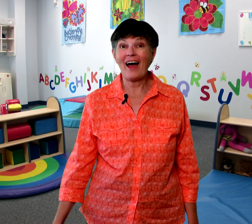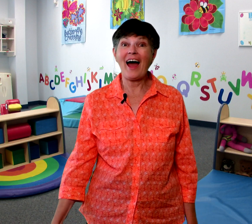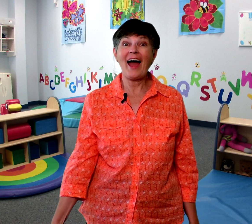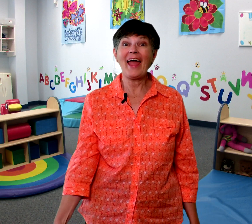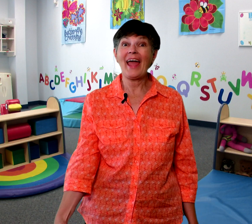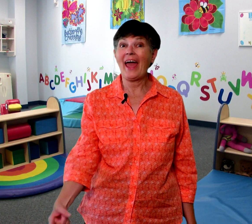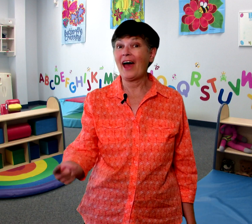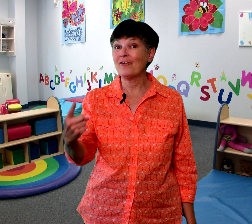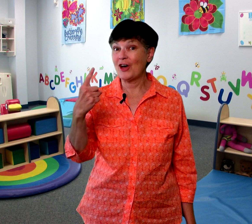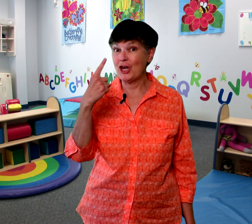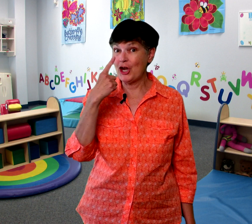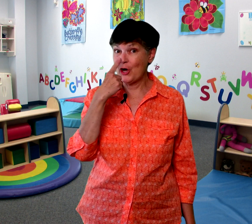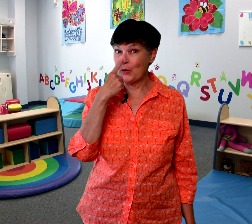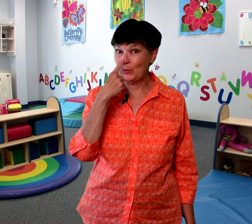I Have a Nose.